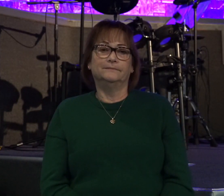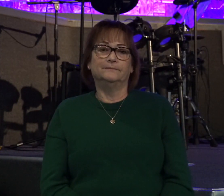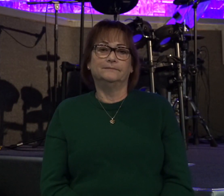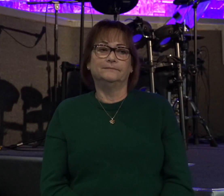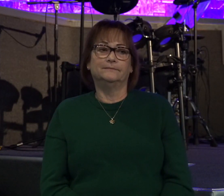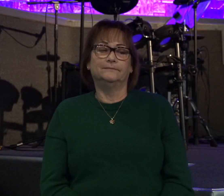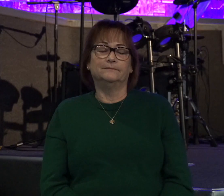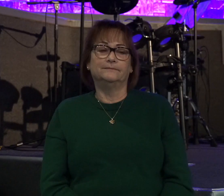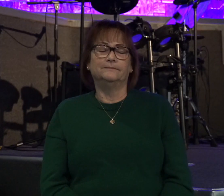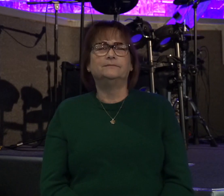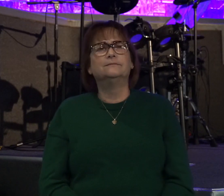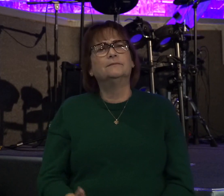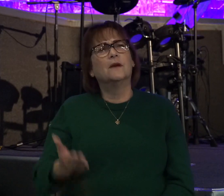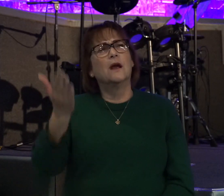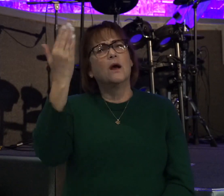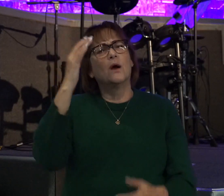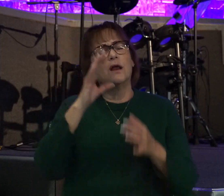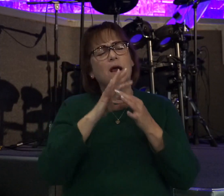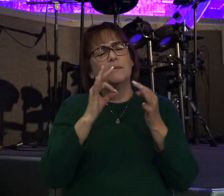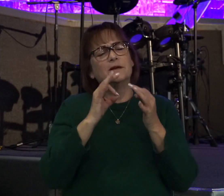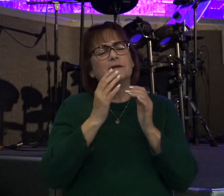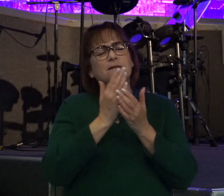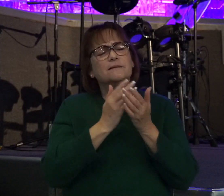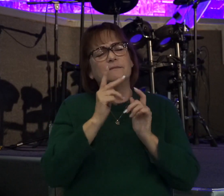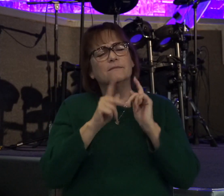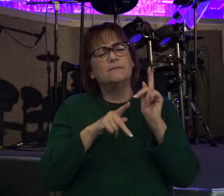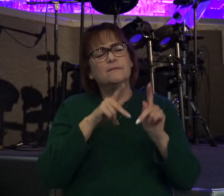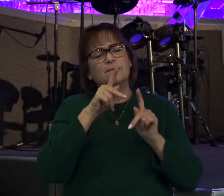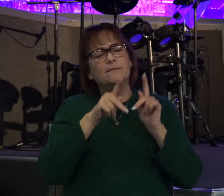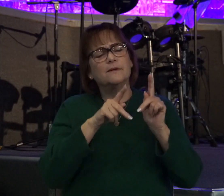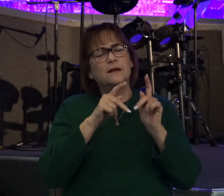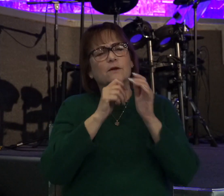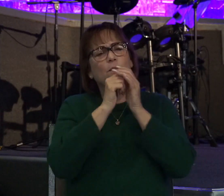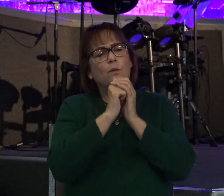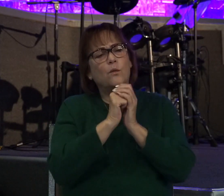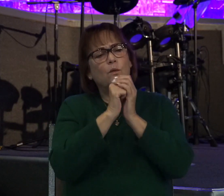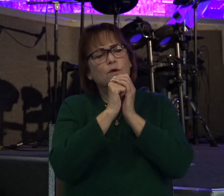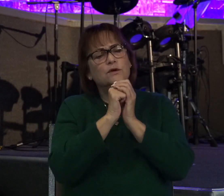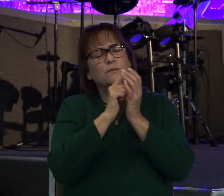Earlier I had mentioned how some people take the worship of the Lord lightly.